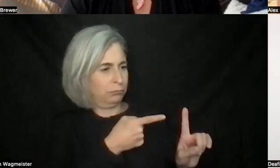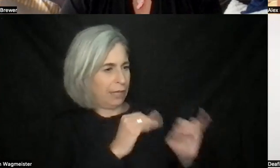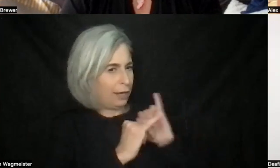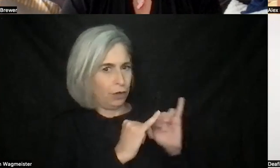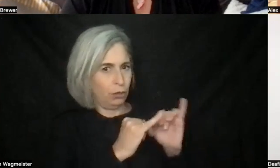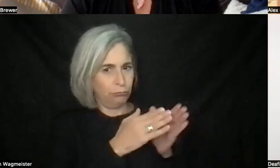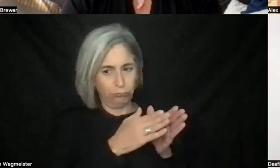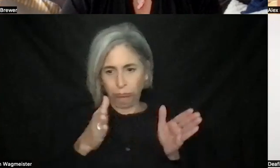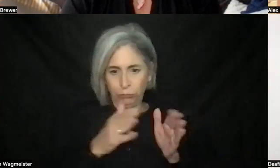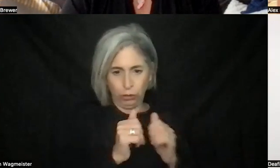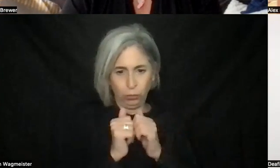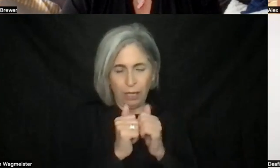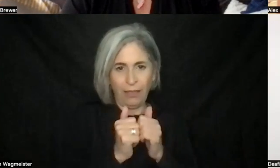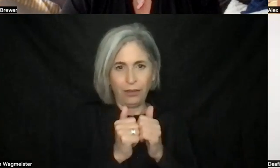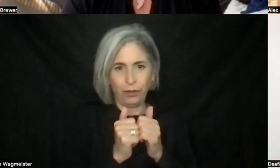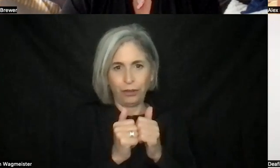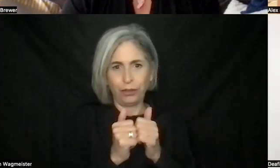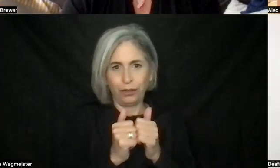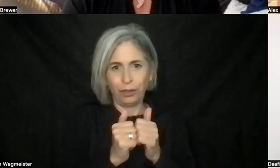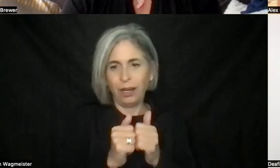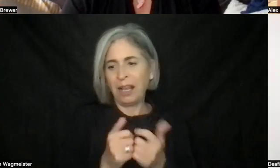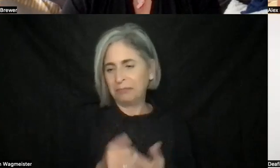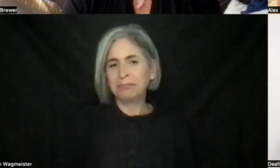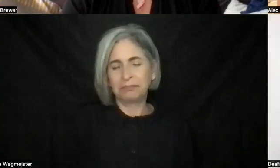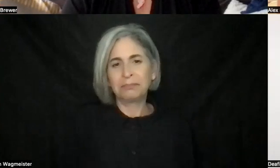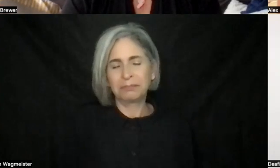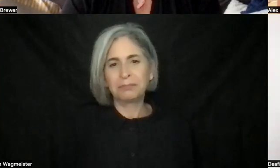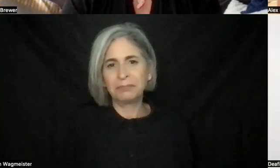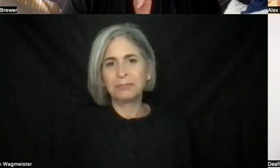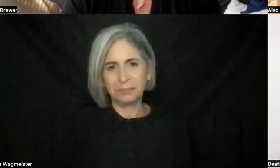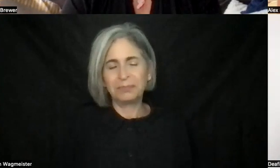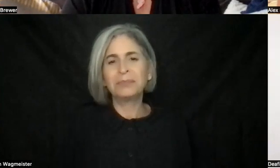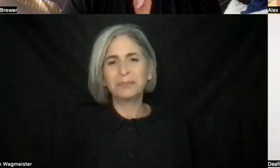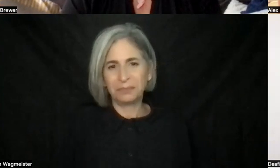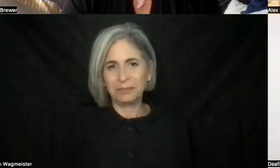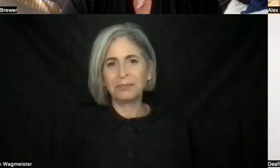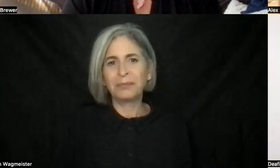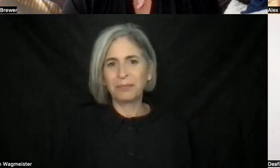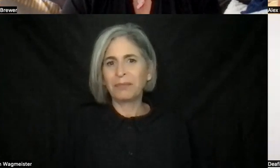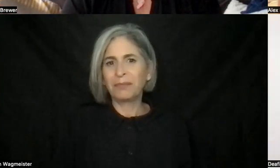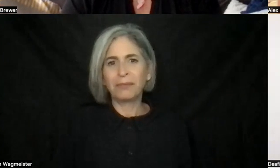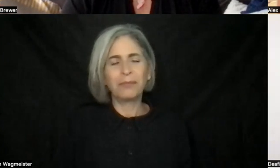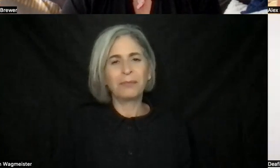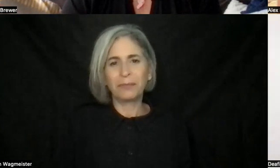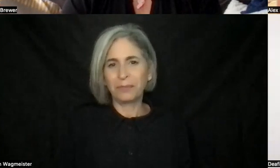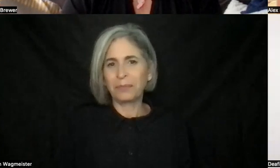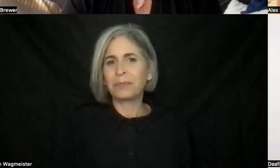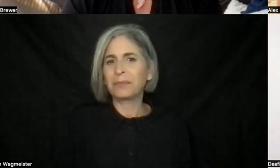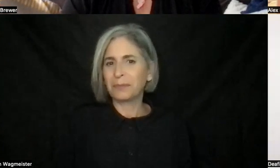together on Kelly Clarkson's show. She met me on Chance the Rapper Tour. And her constant